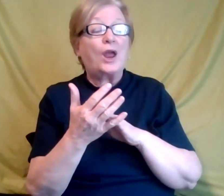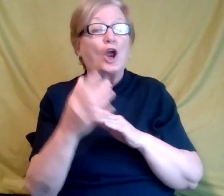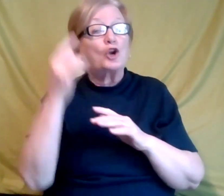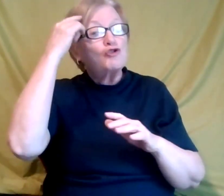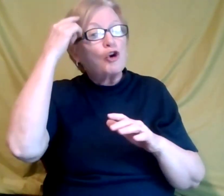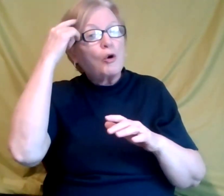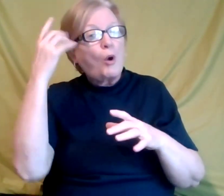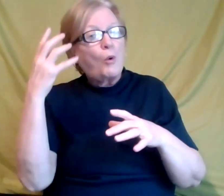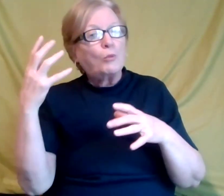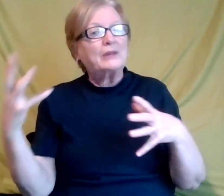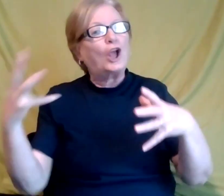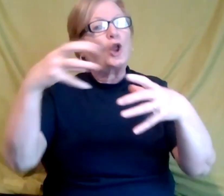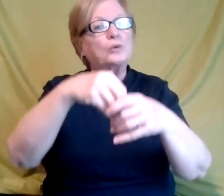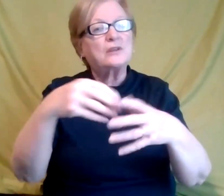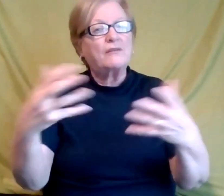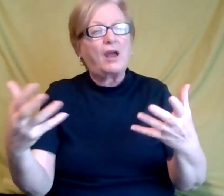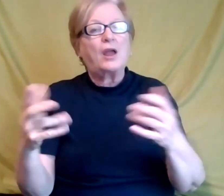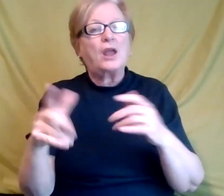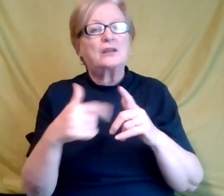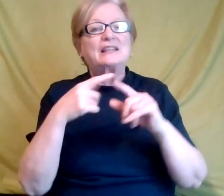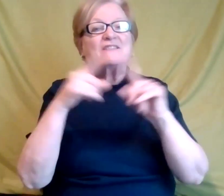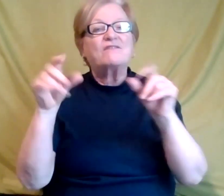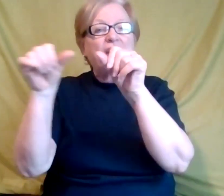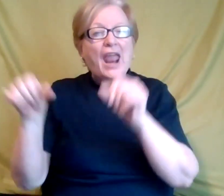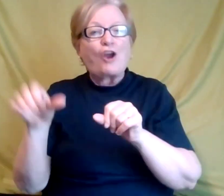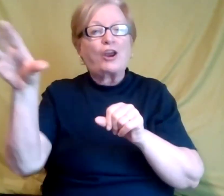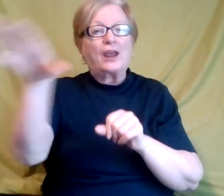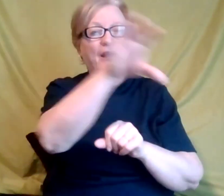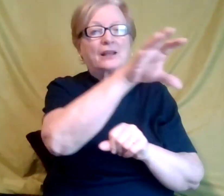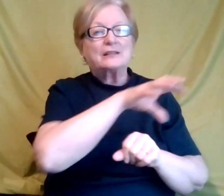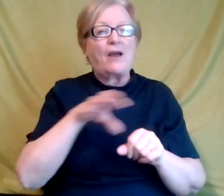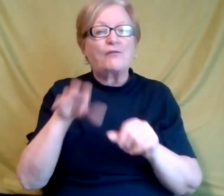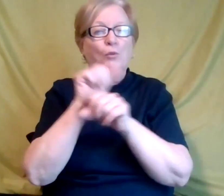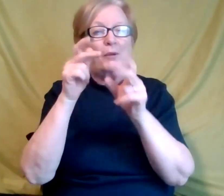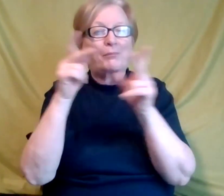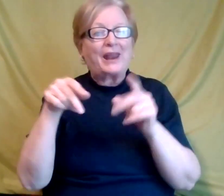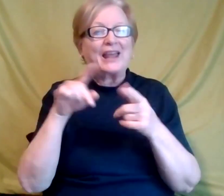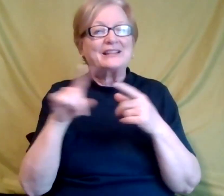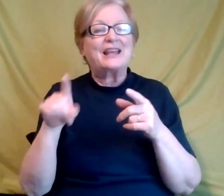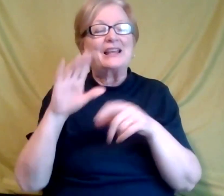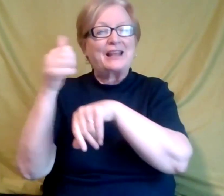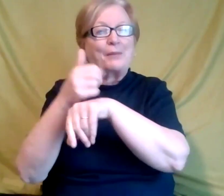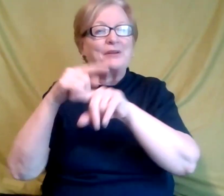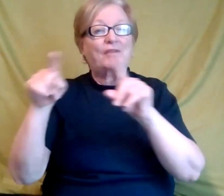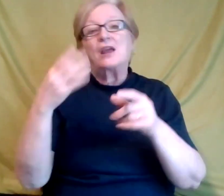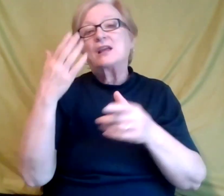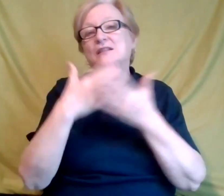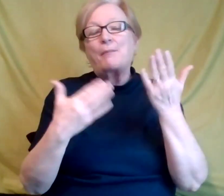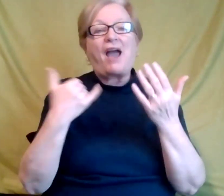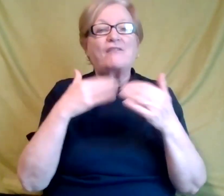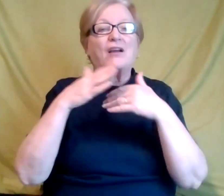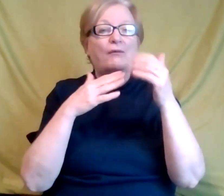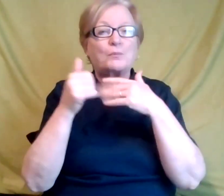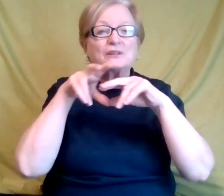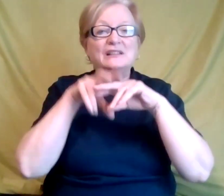to have different areas of the workspace that were designated differently, having spaces that have comfortable seating and